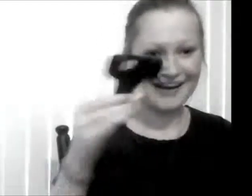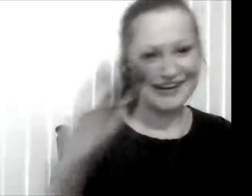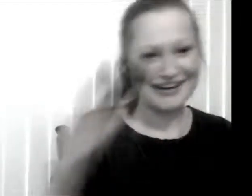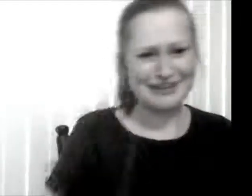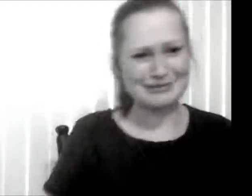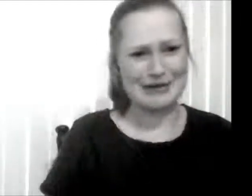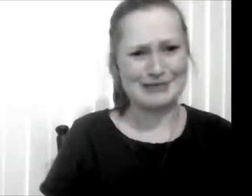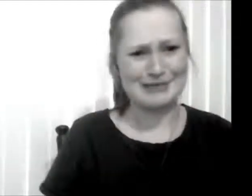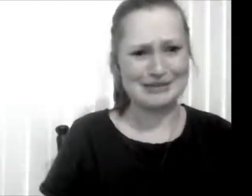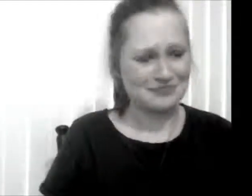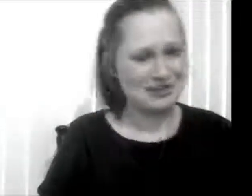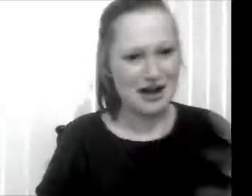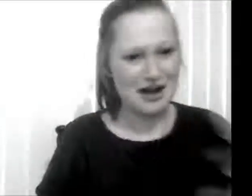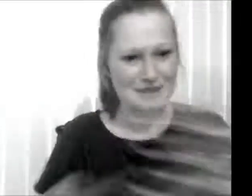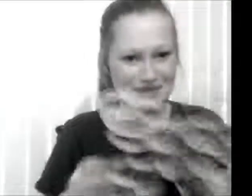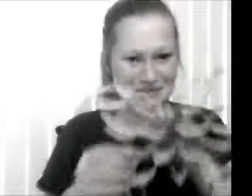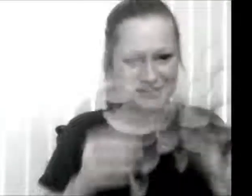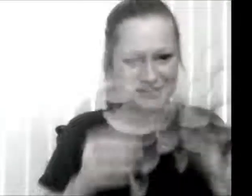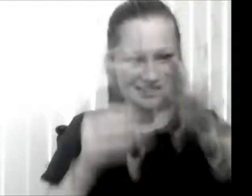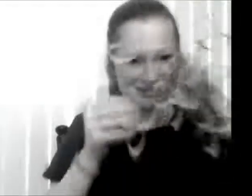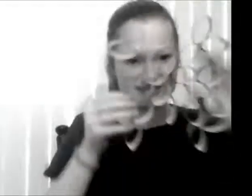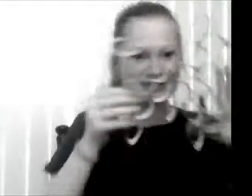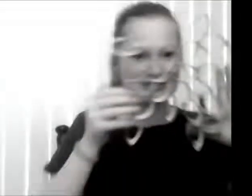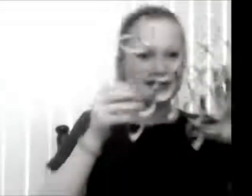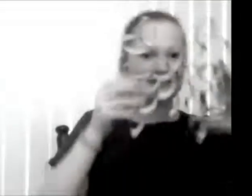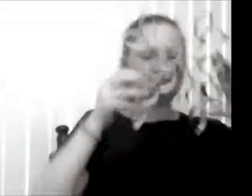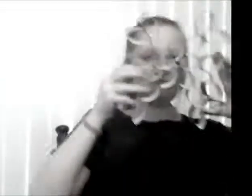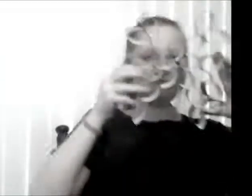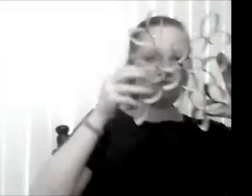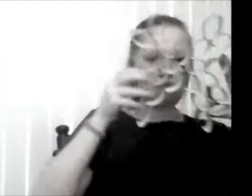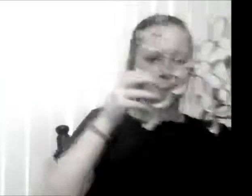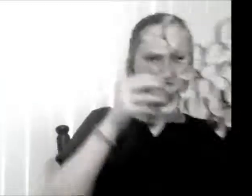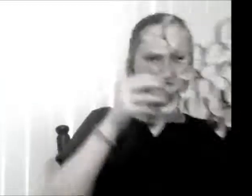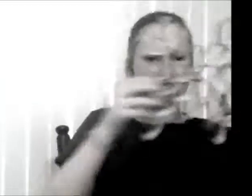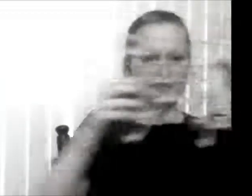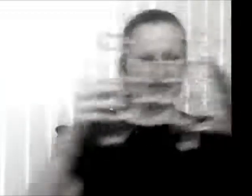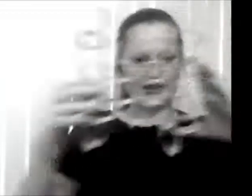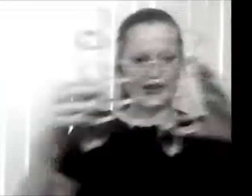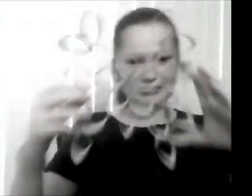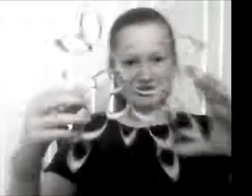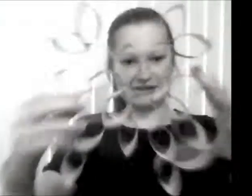I'm so happy um but I made this today. You can see